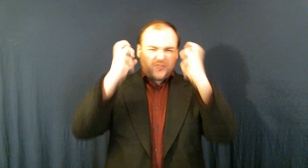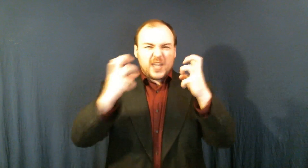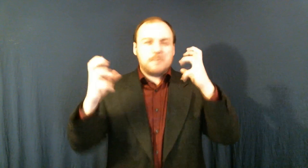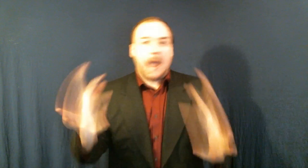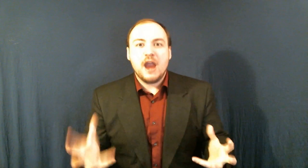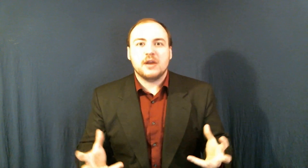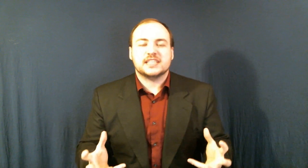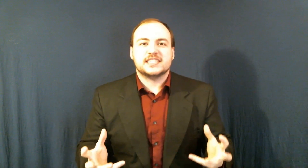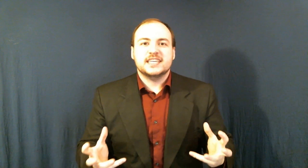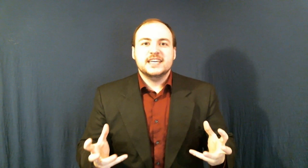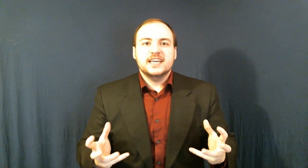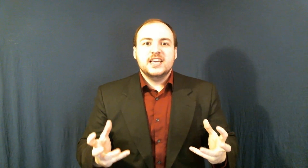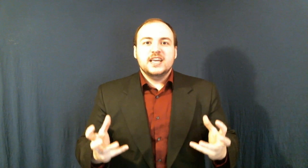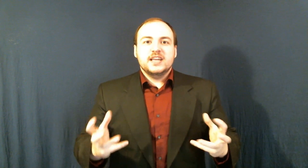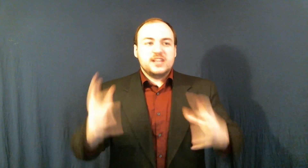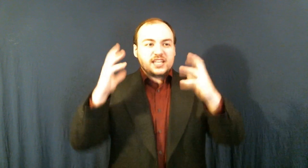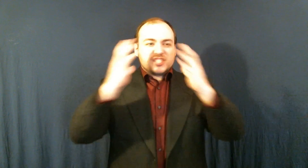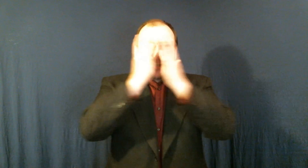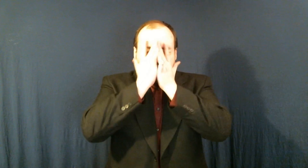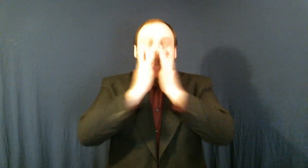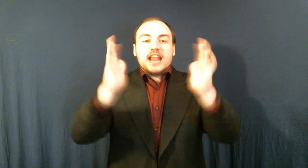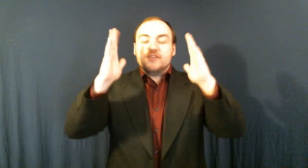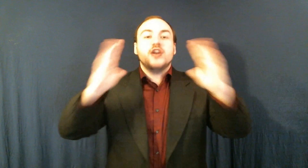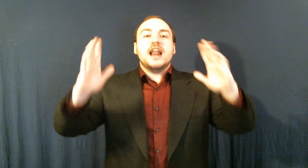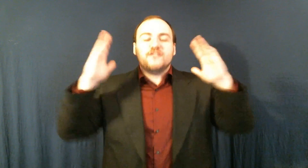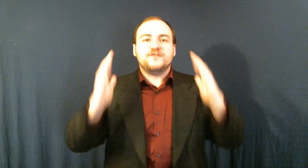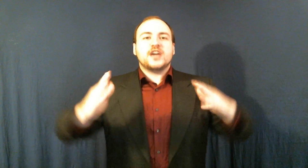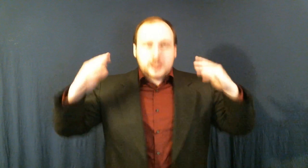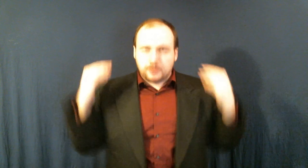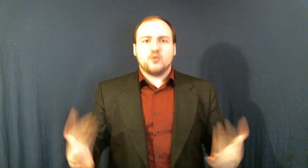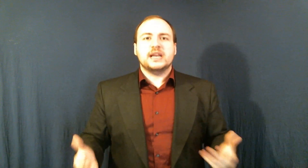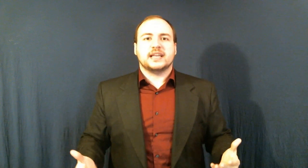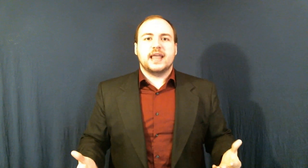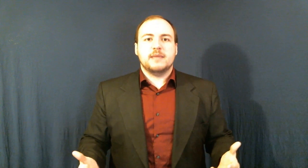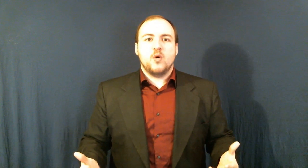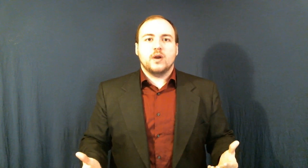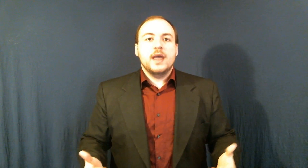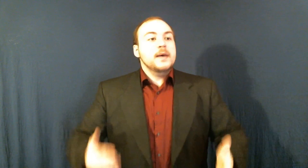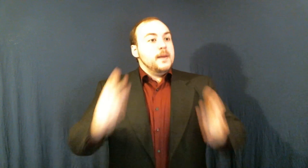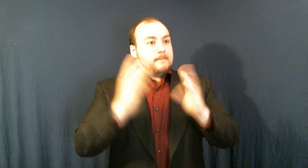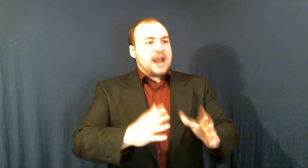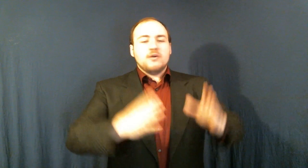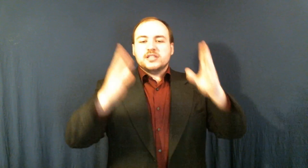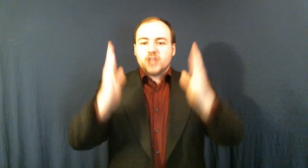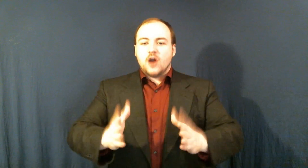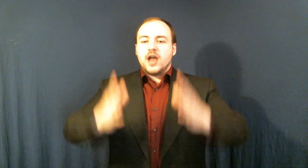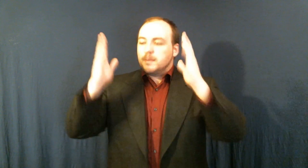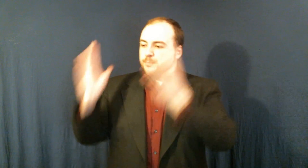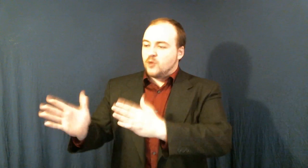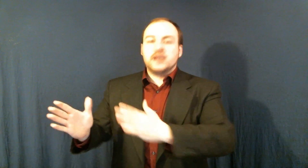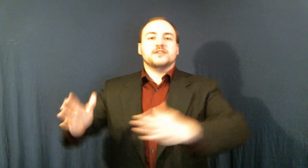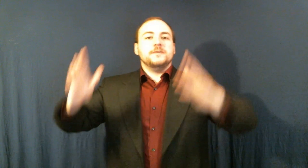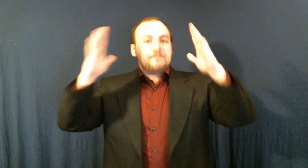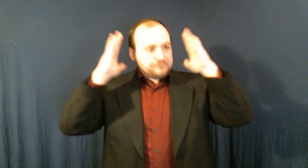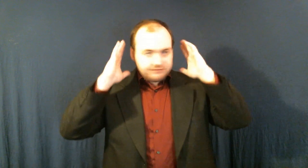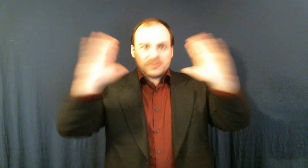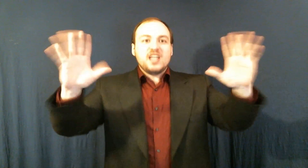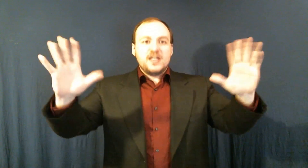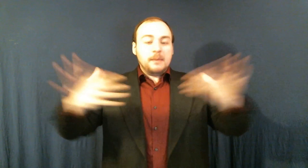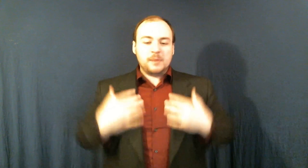Fucking parents! You're not even fucking parental anymore! Parents are not parental! I'm gonna